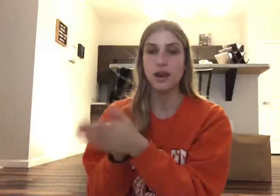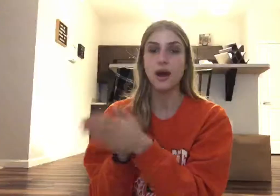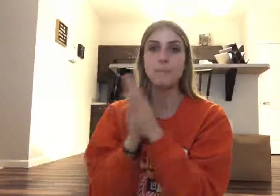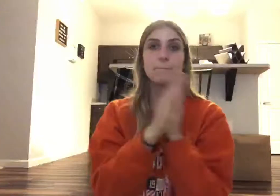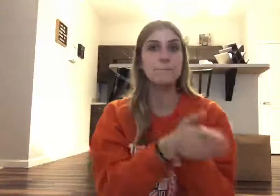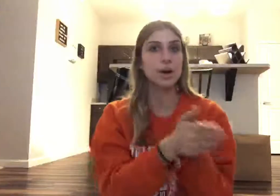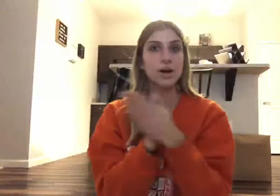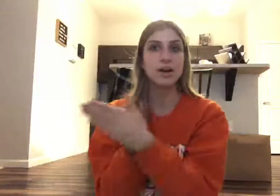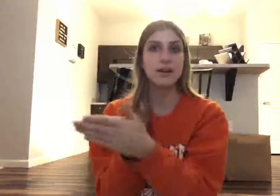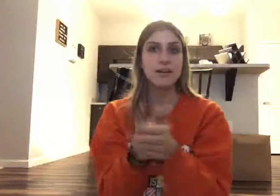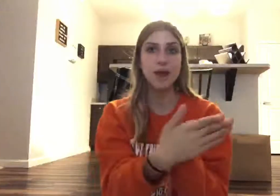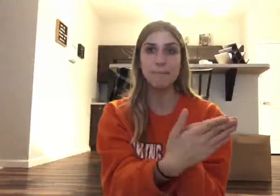Number, number.